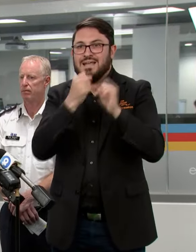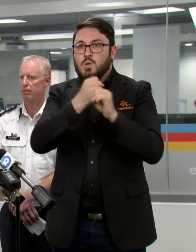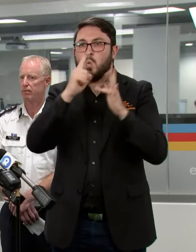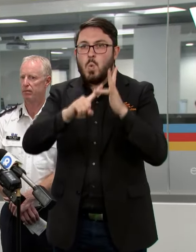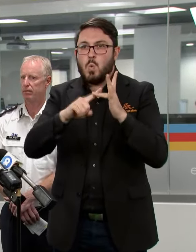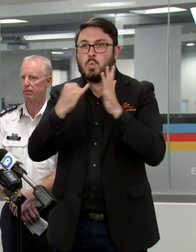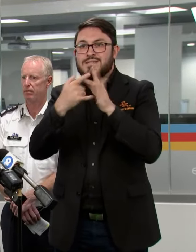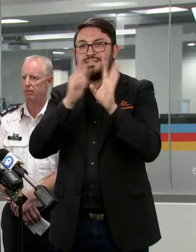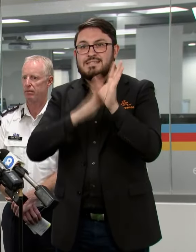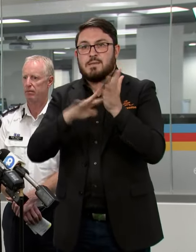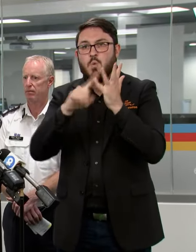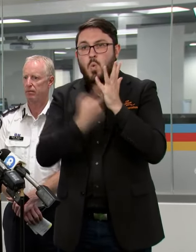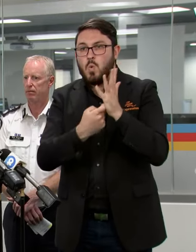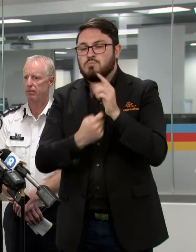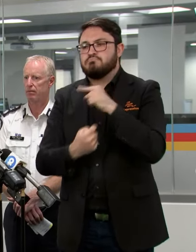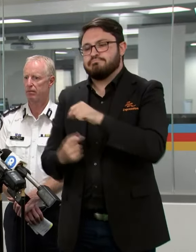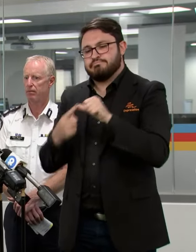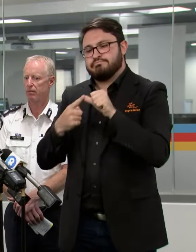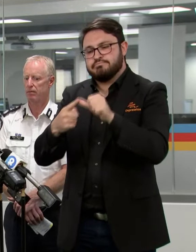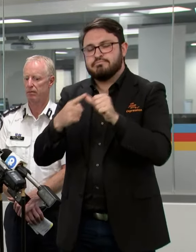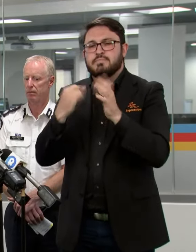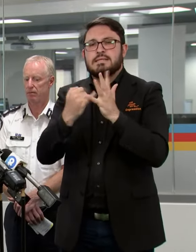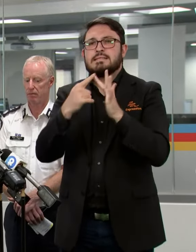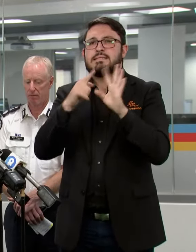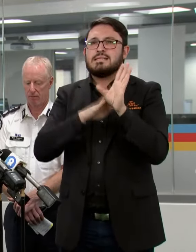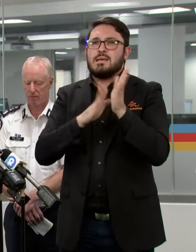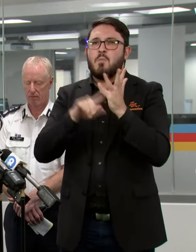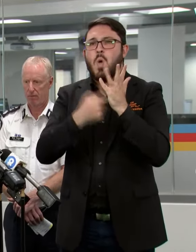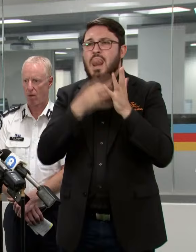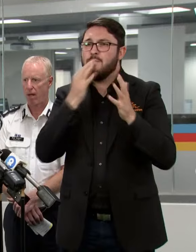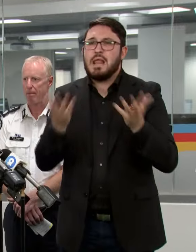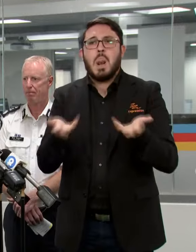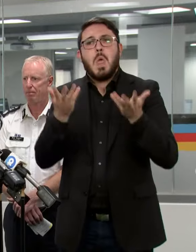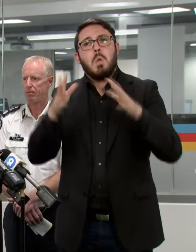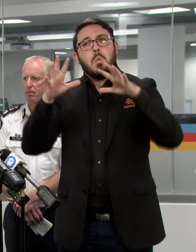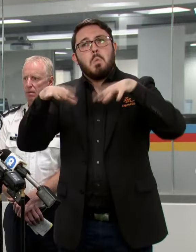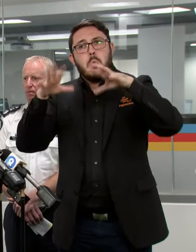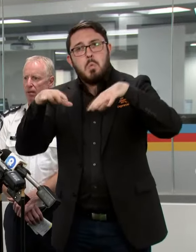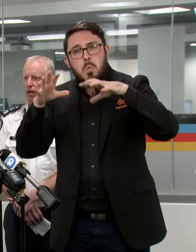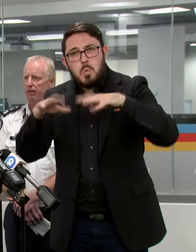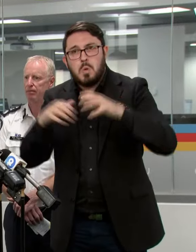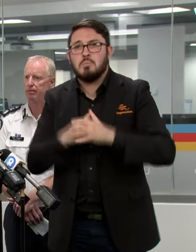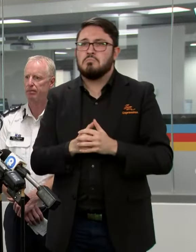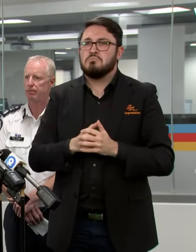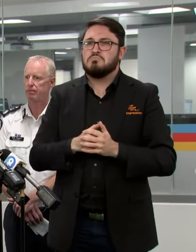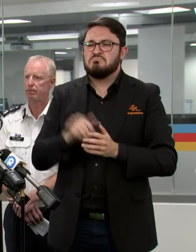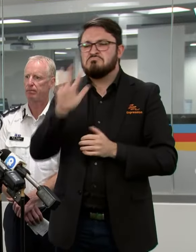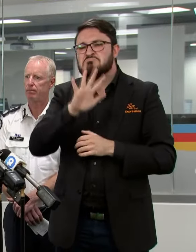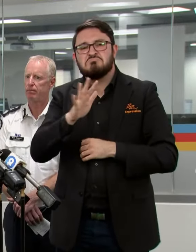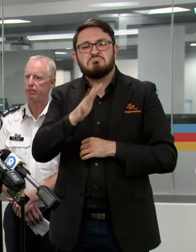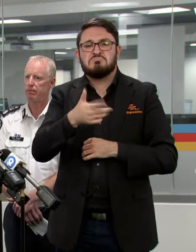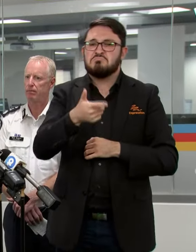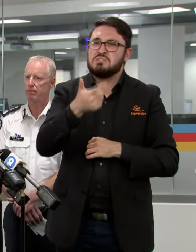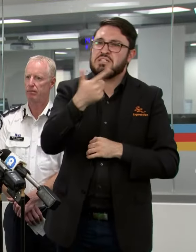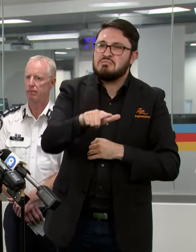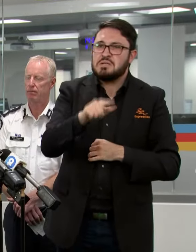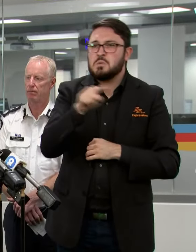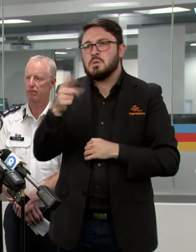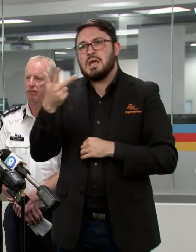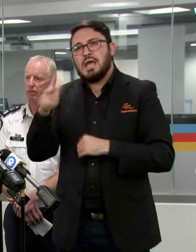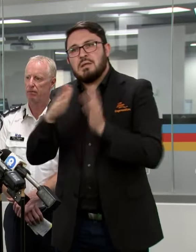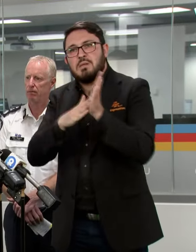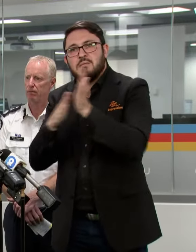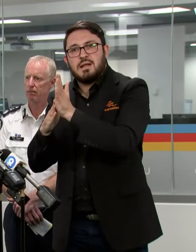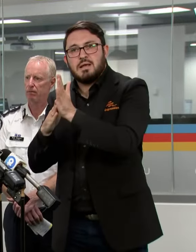Seymour has experienced slightly lighter falls compared to Reedsdale so totals are around the 70 to 80 millimetre mark.